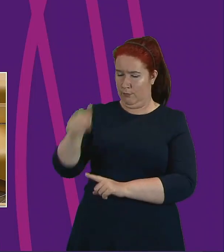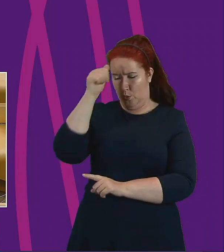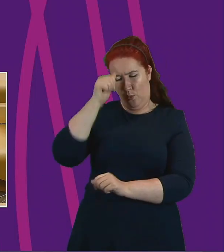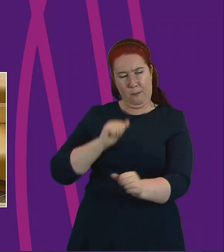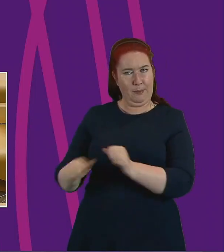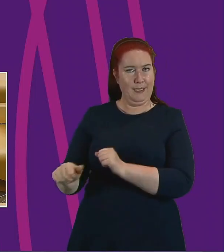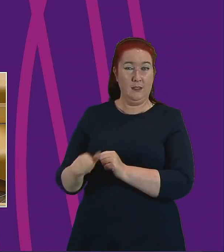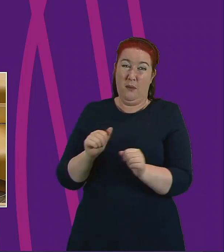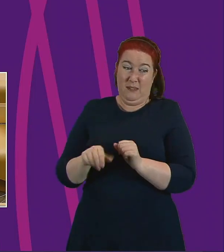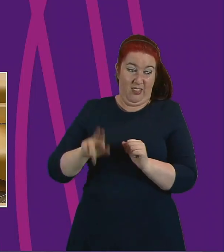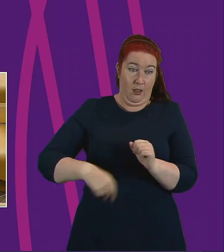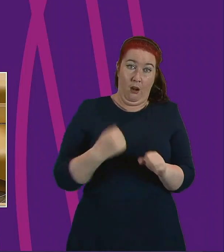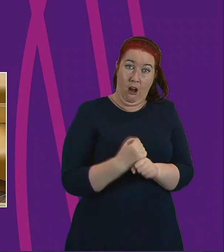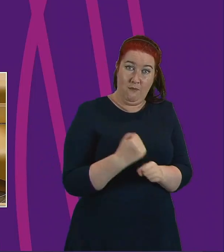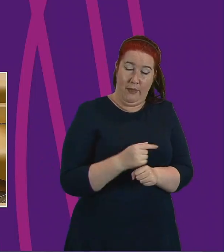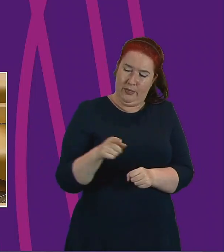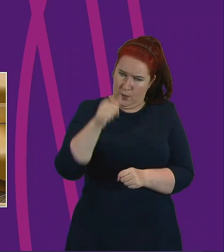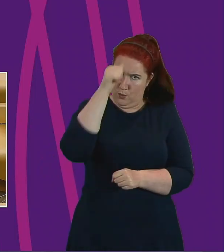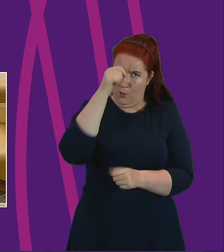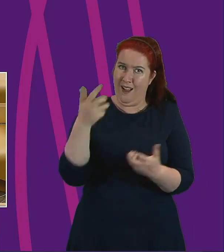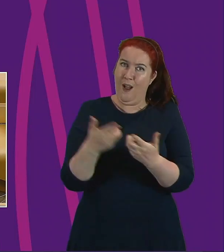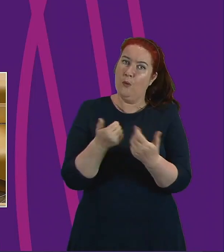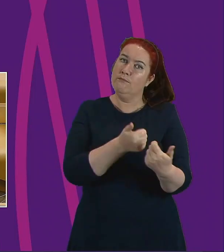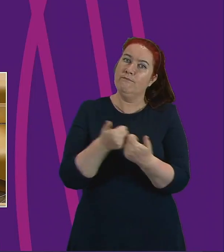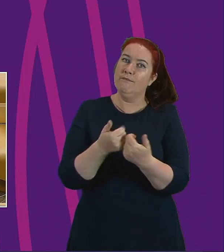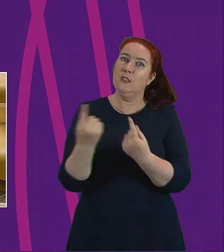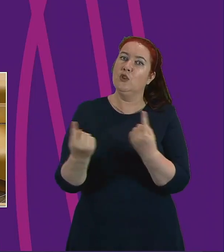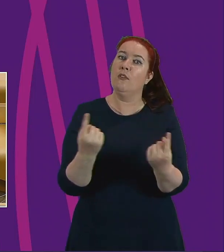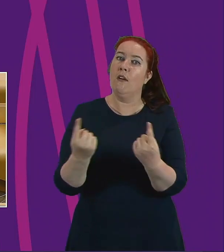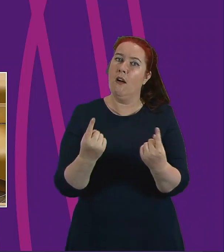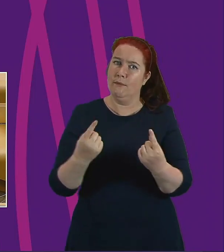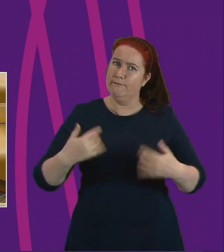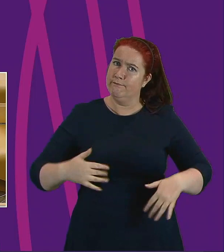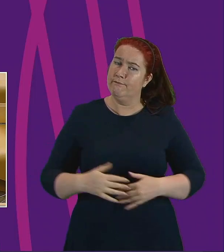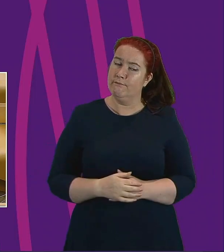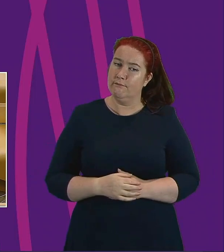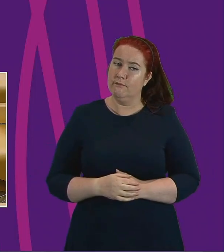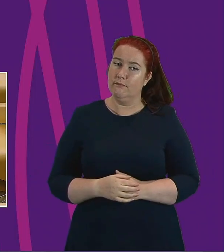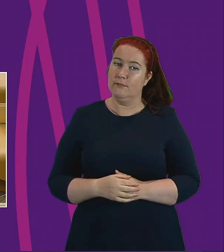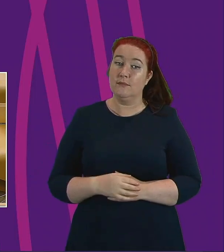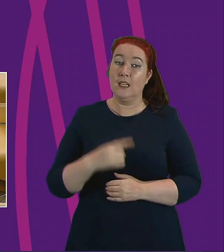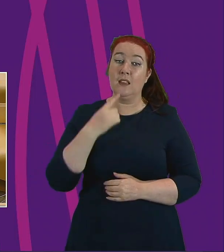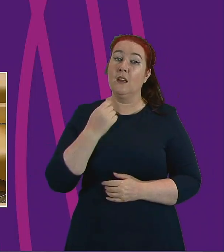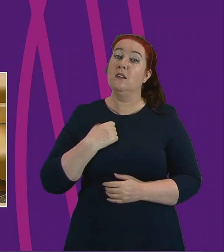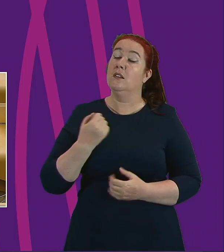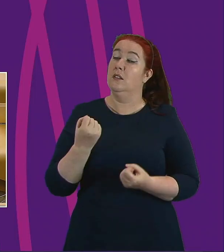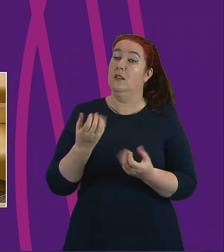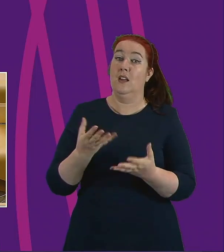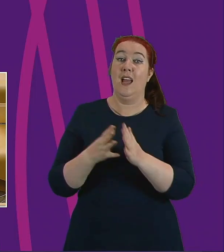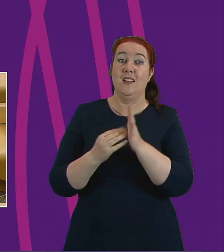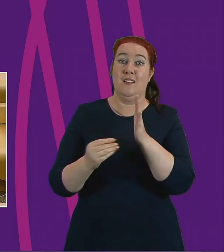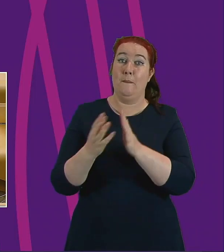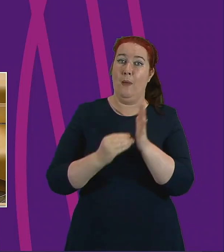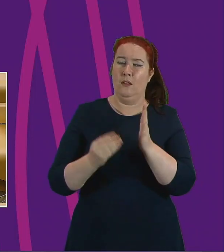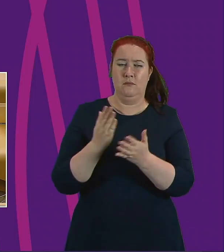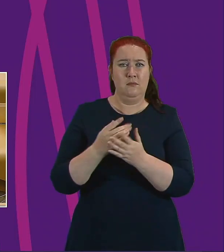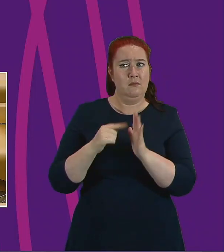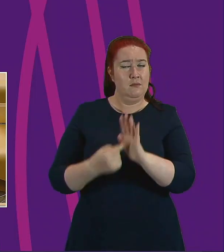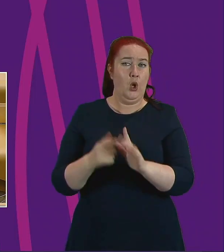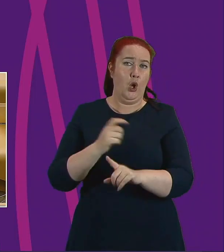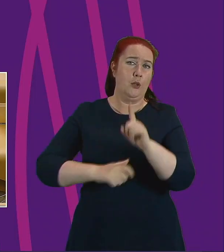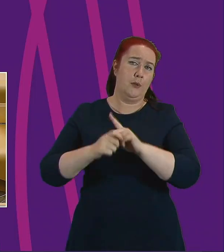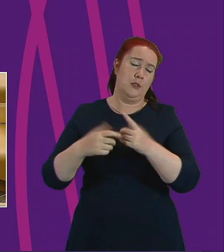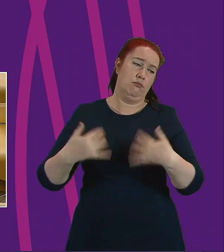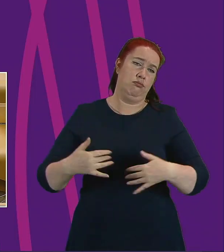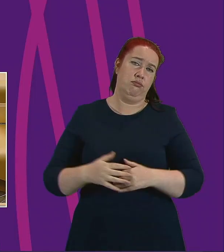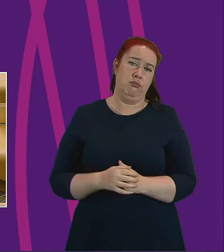that individuals and communities can support one another. I think the examples I've given have shown that, Deputy President and Officer. In many cases, community